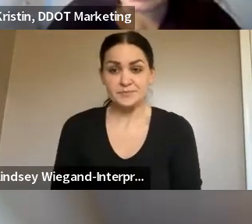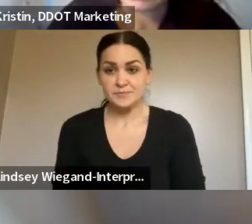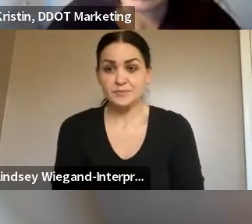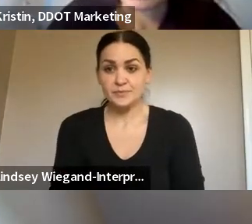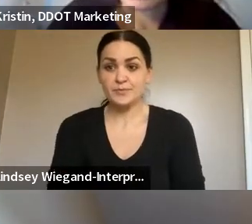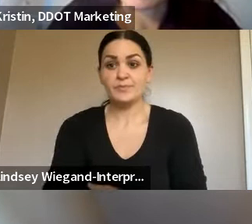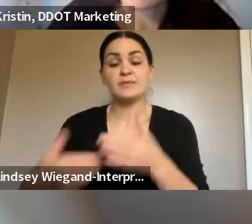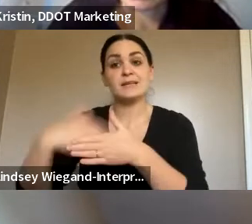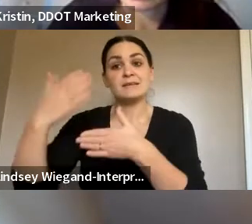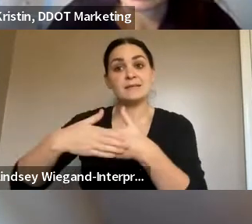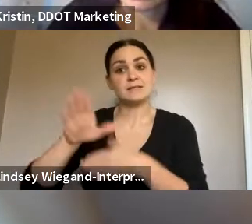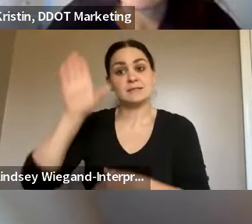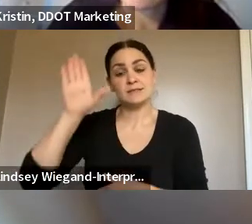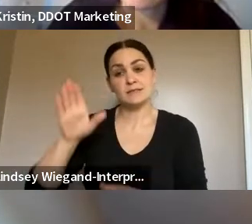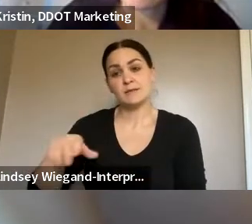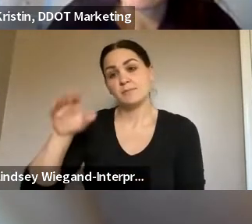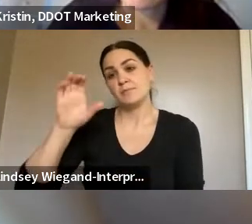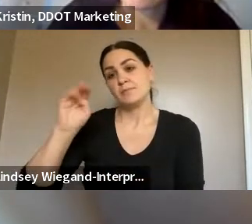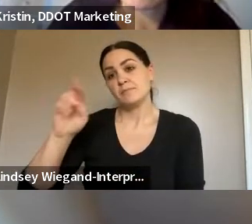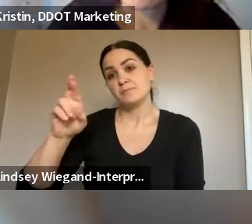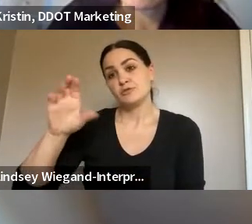Next hand up is Mr. Cunningham.